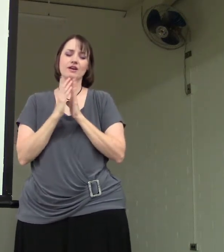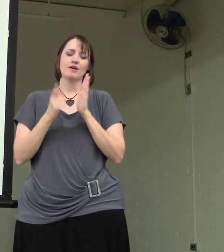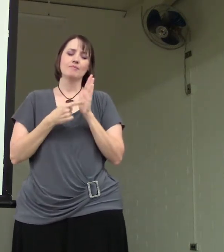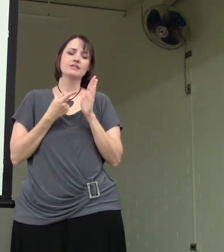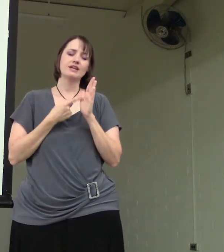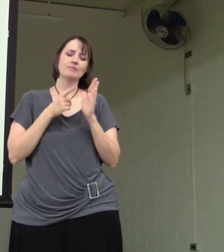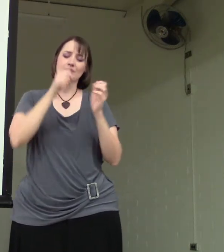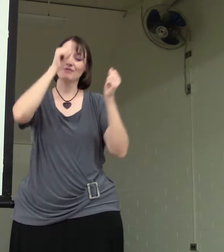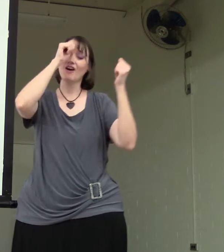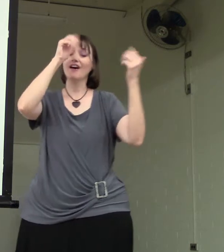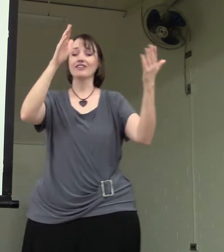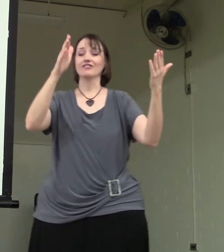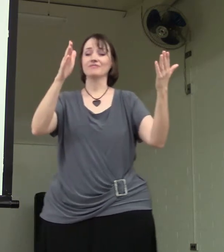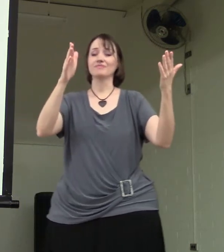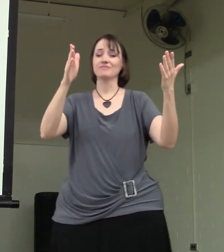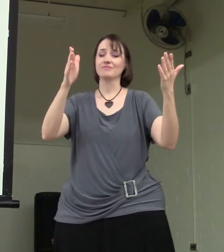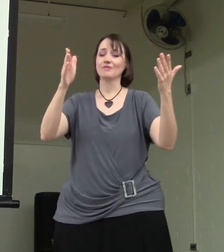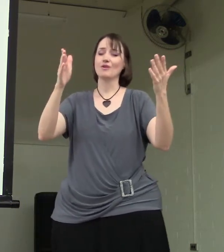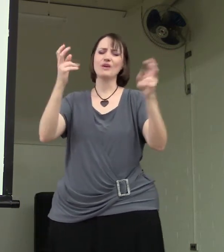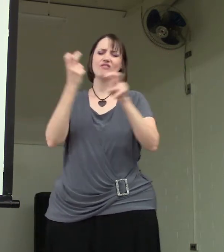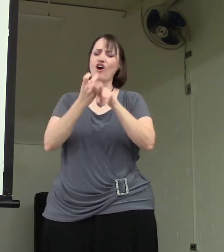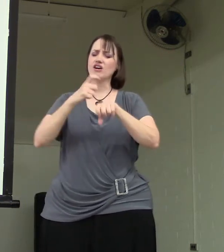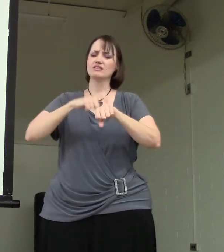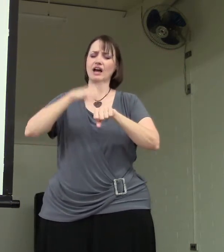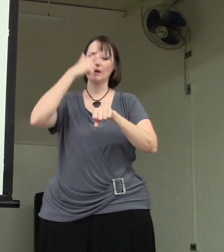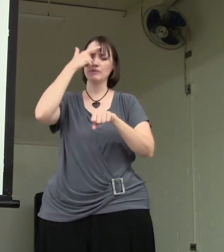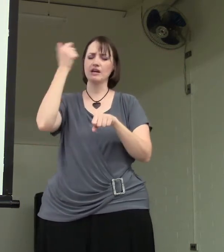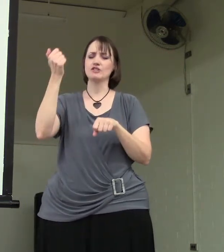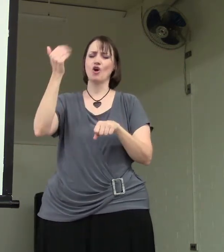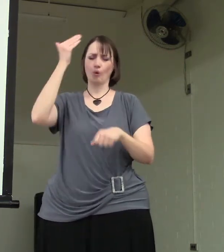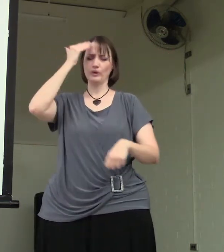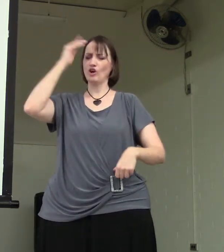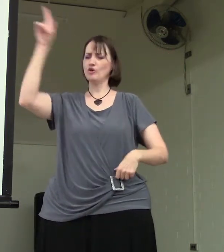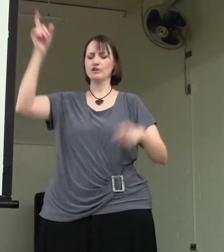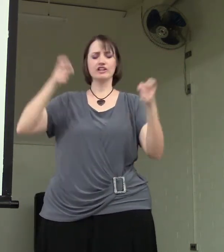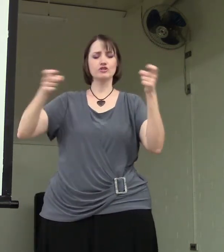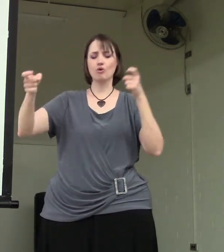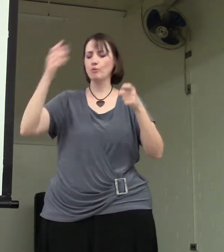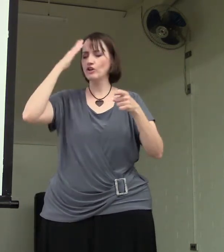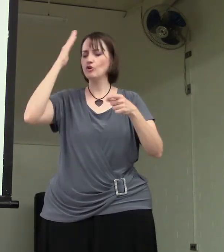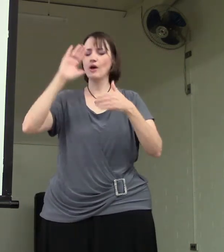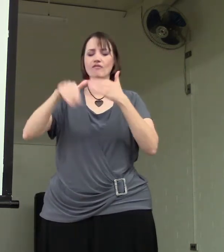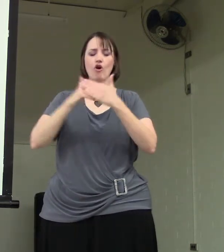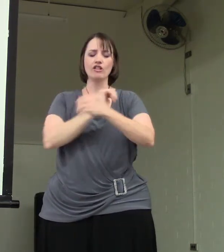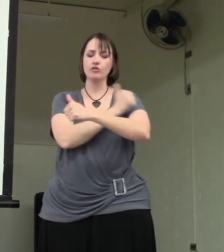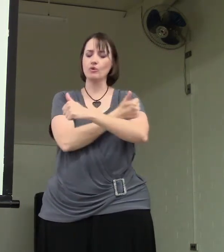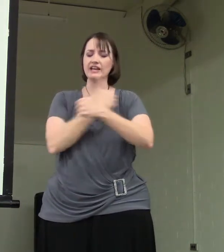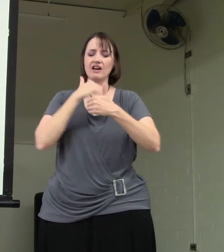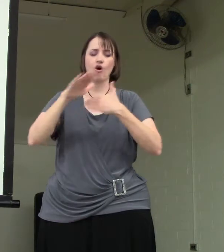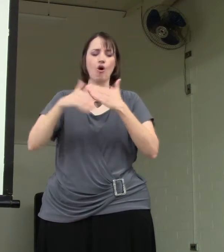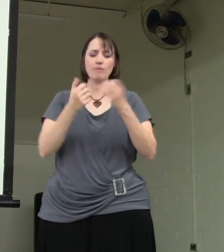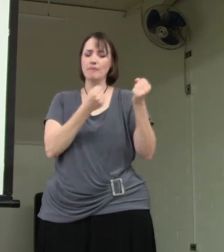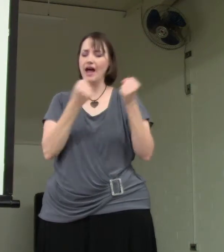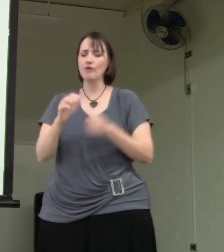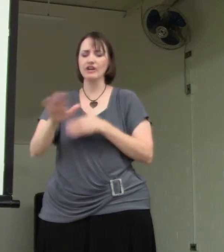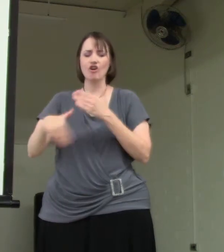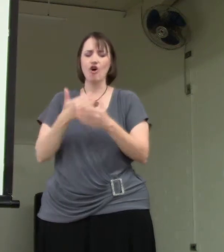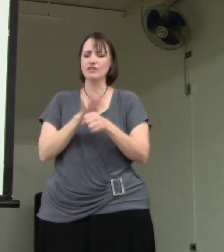But sometimes, Father, we have a hard time because we know you're in control. We know you have all authority and all the power and all the